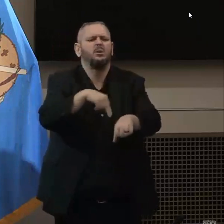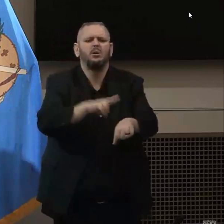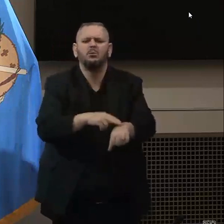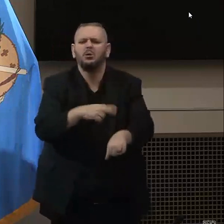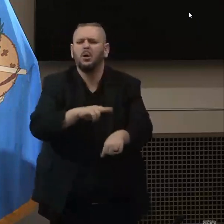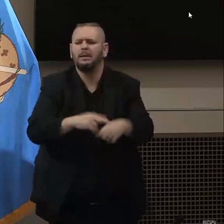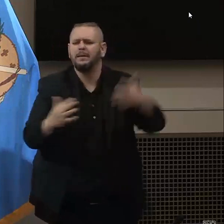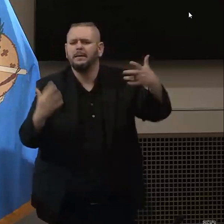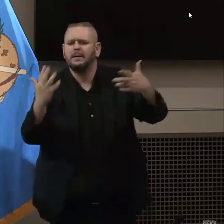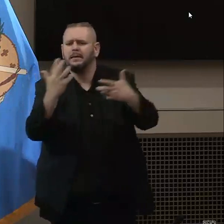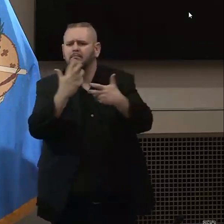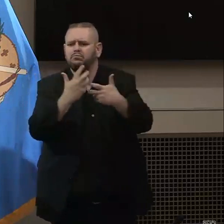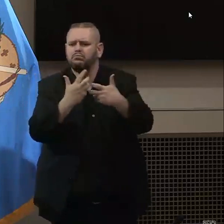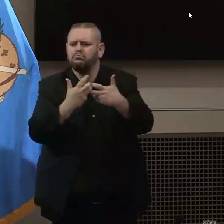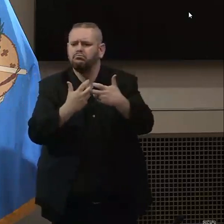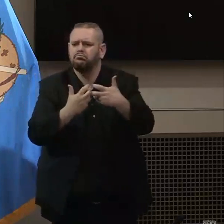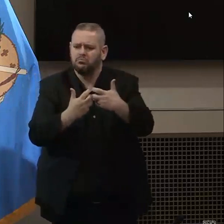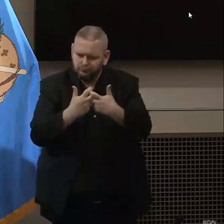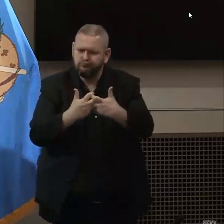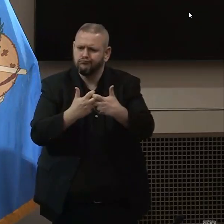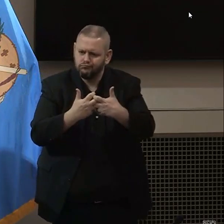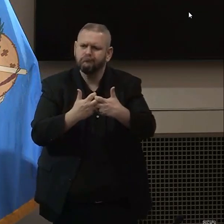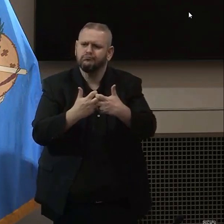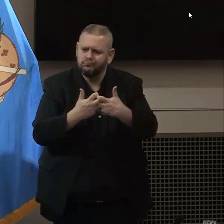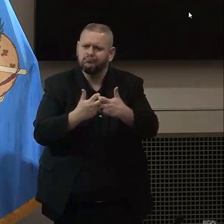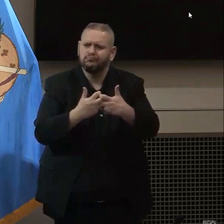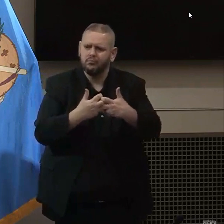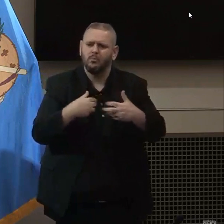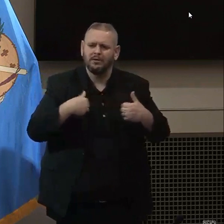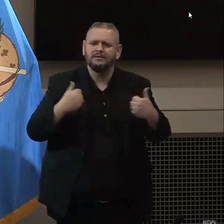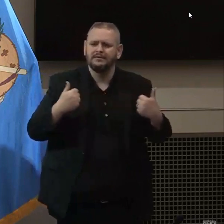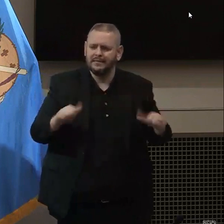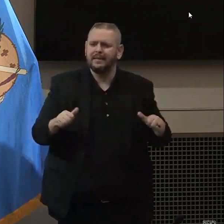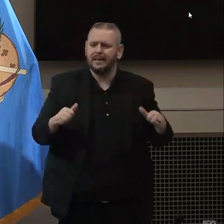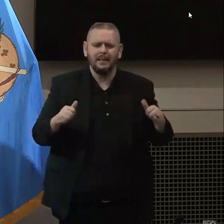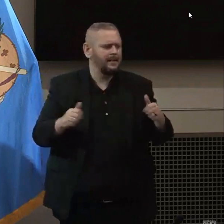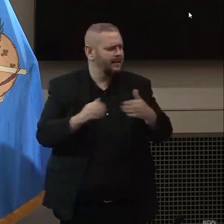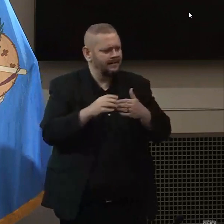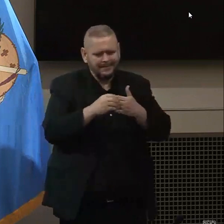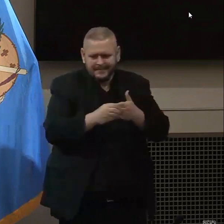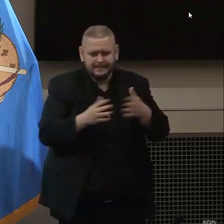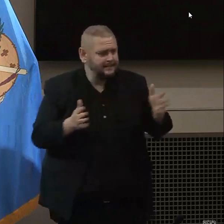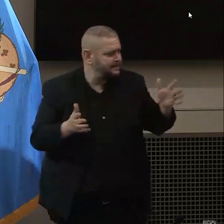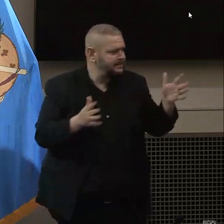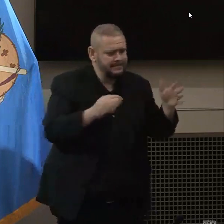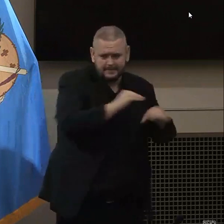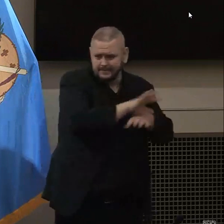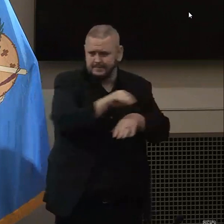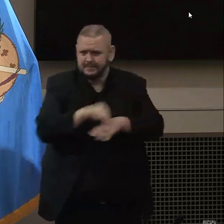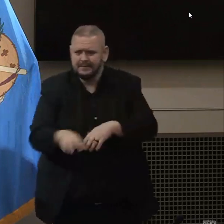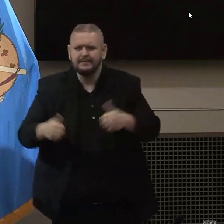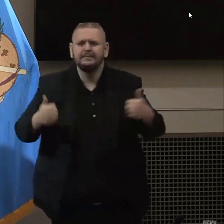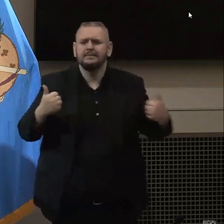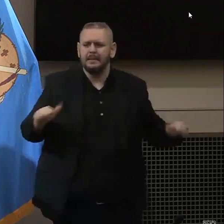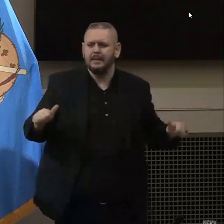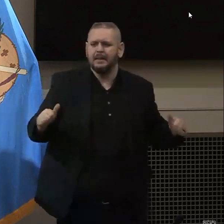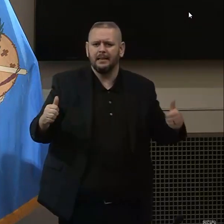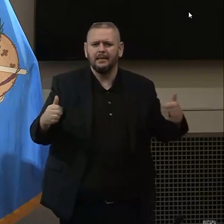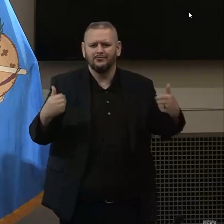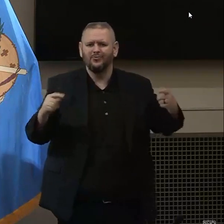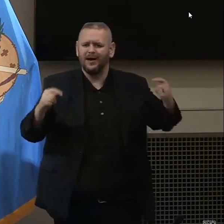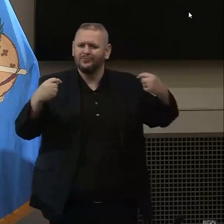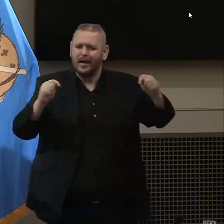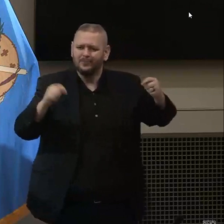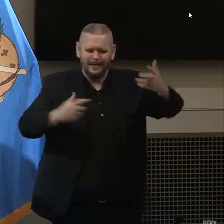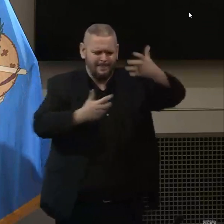to continue to partner with them. It's all about just collaborating, working together as a team to improve the public health infrastructure of the state of Oklahoma,